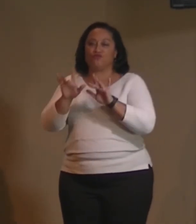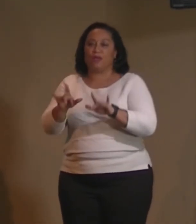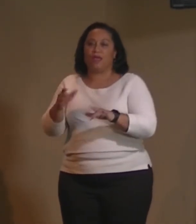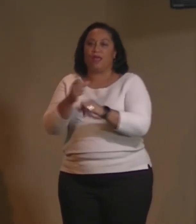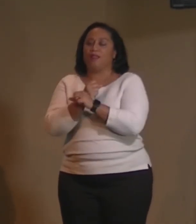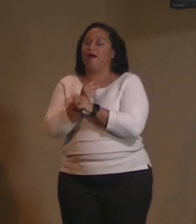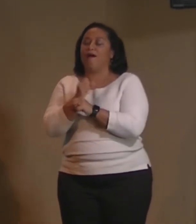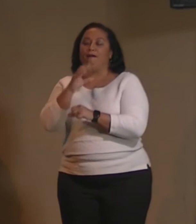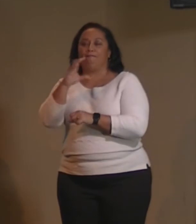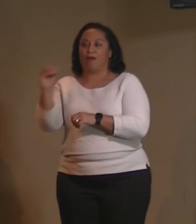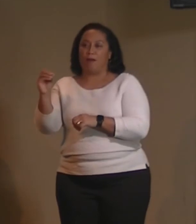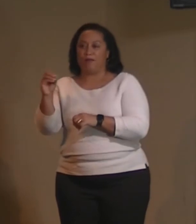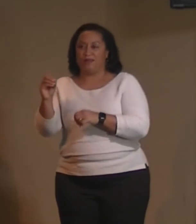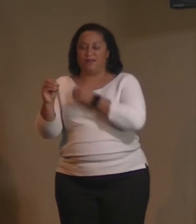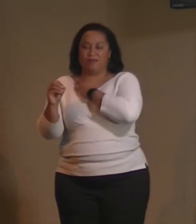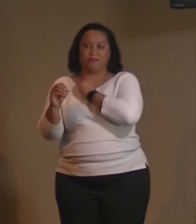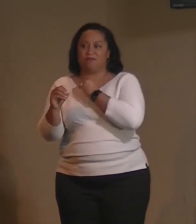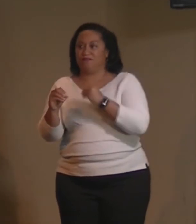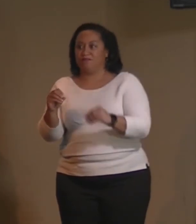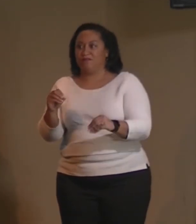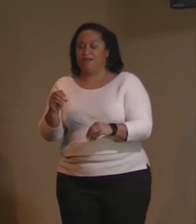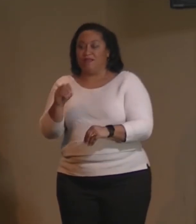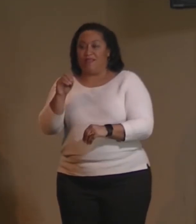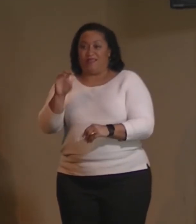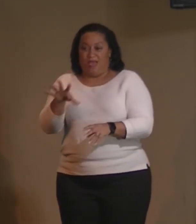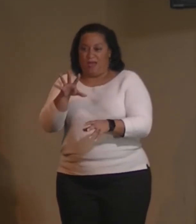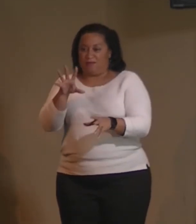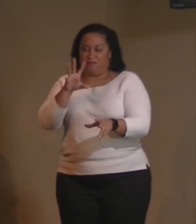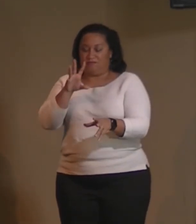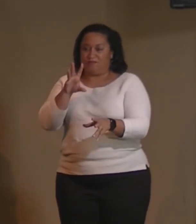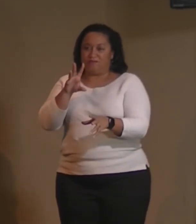of misery, their misery is in the midst.